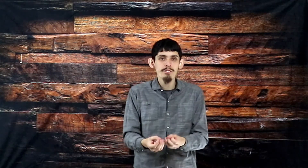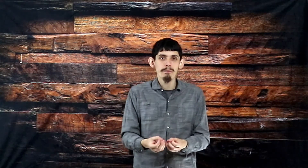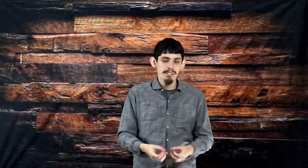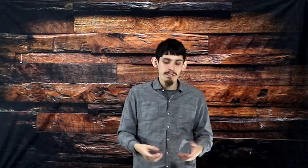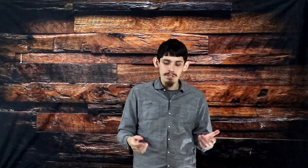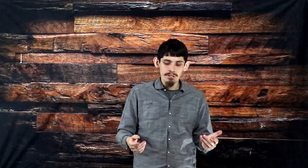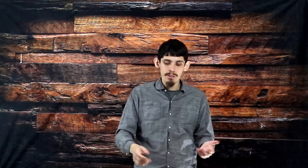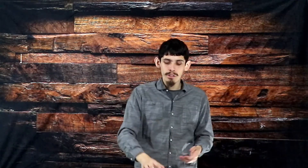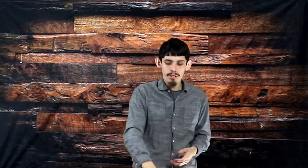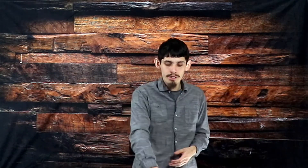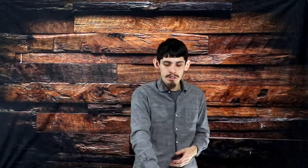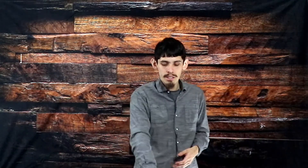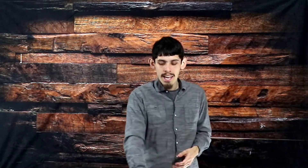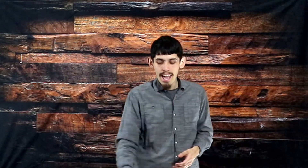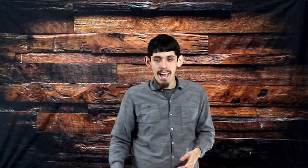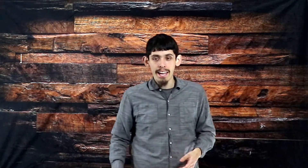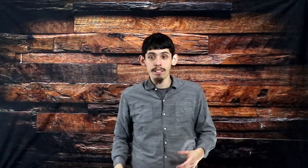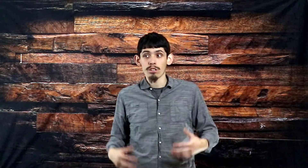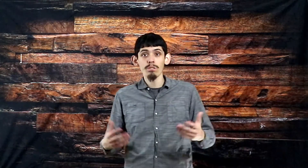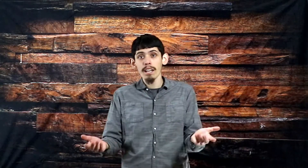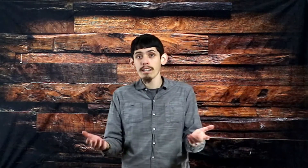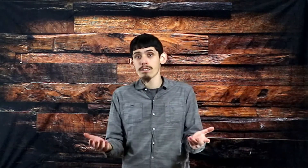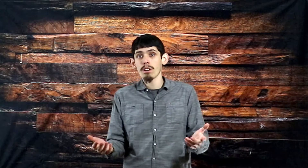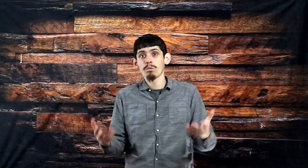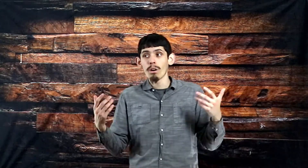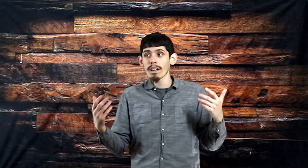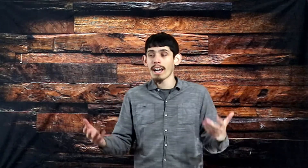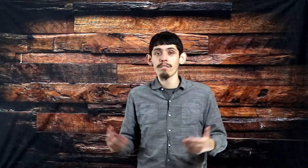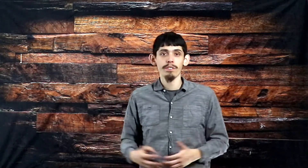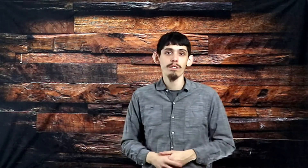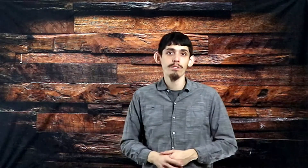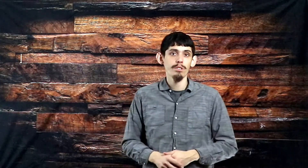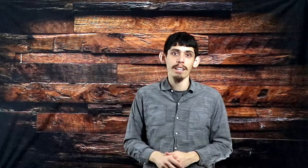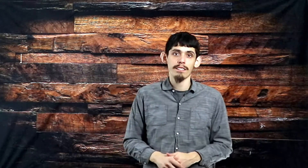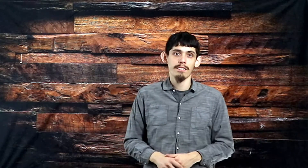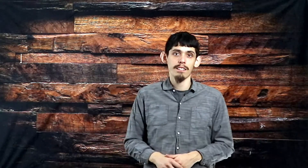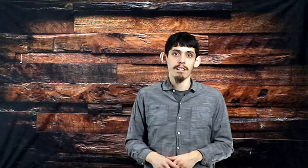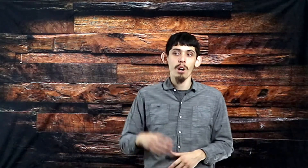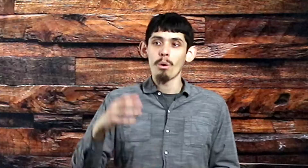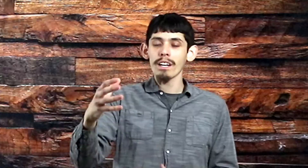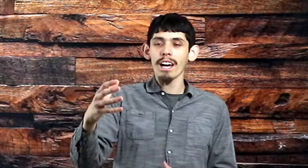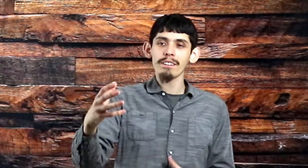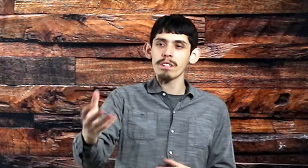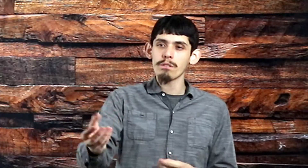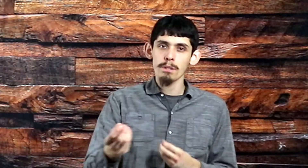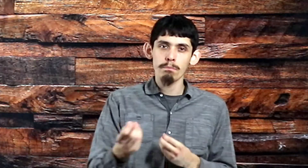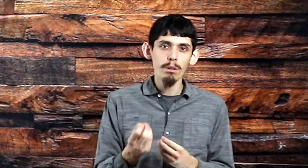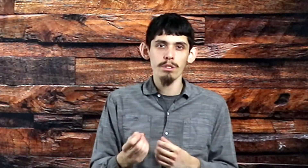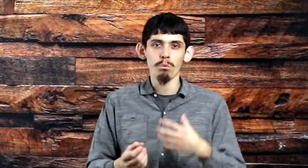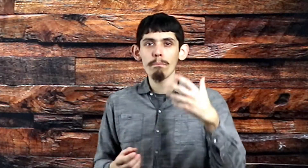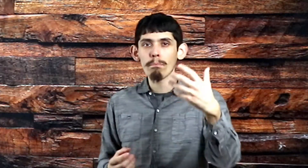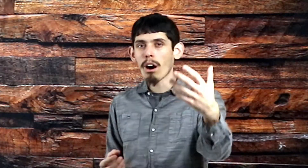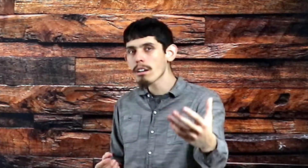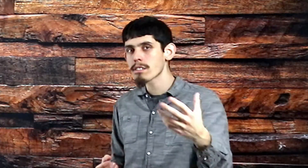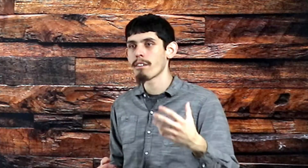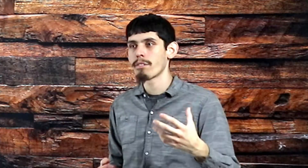messages. They're so encouraging. And you let us know what kind of videos you like to see, what kind of videos spoke to you, what part of it